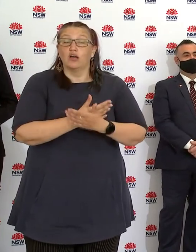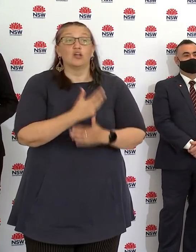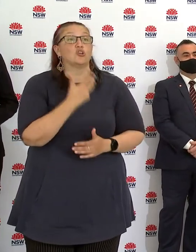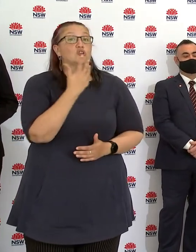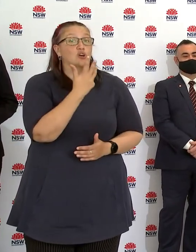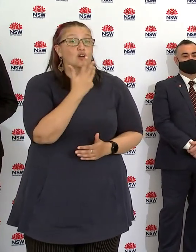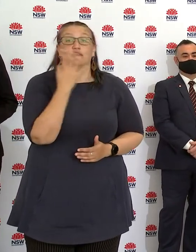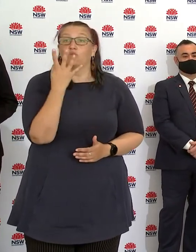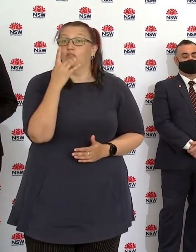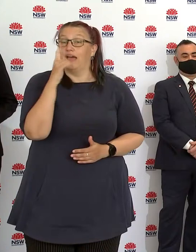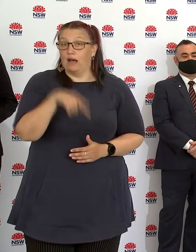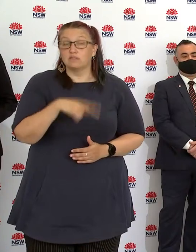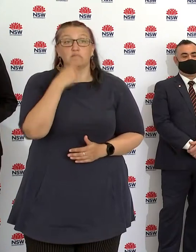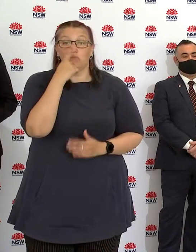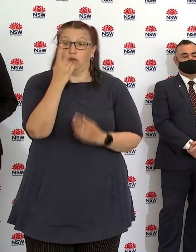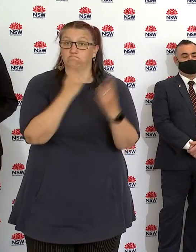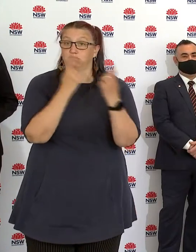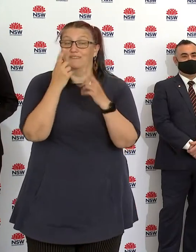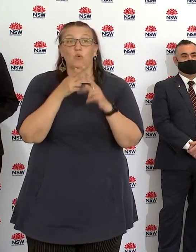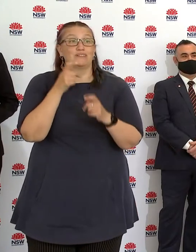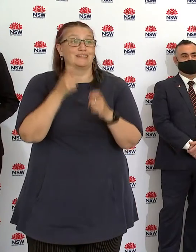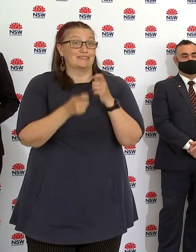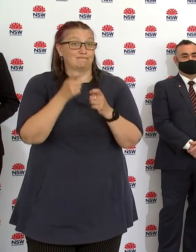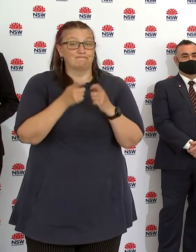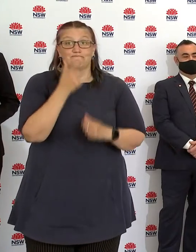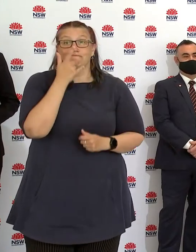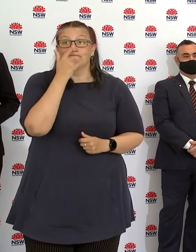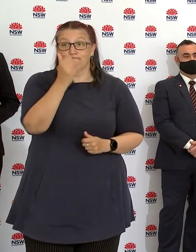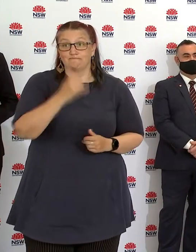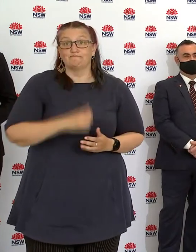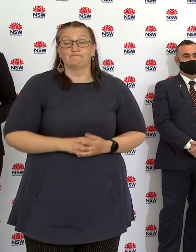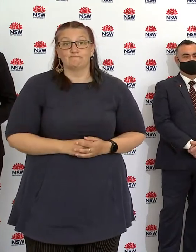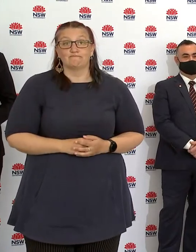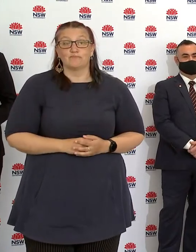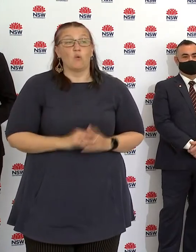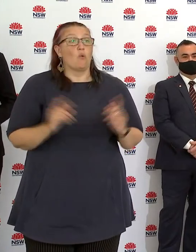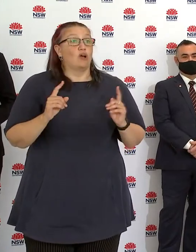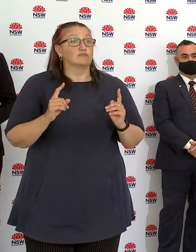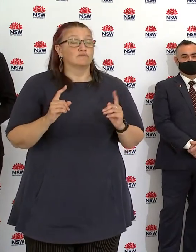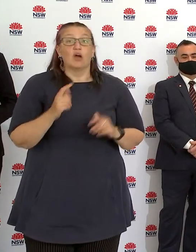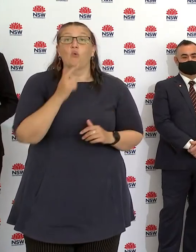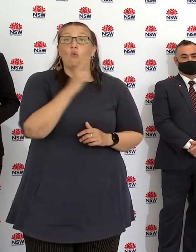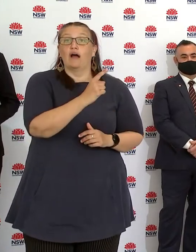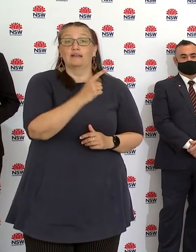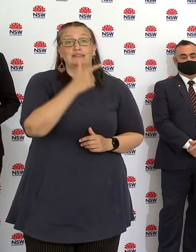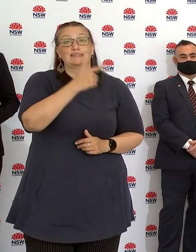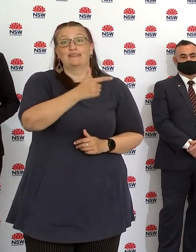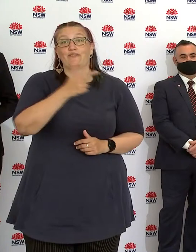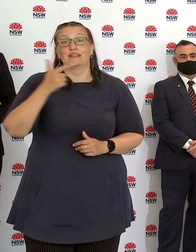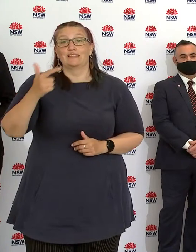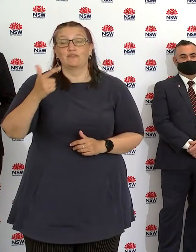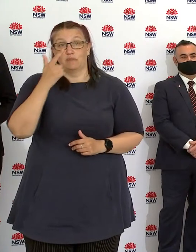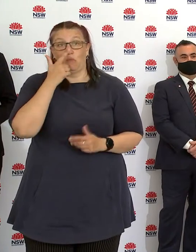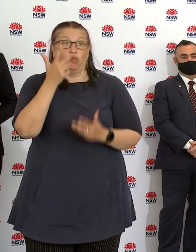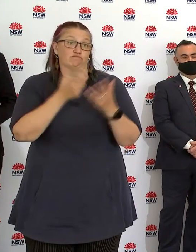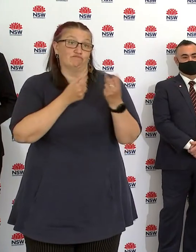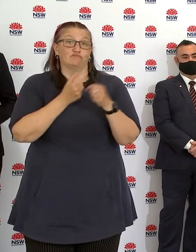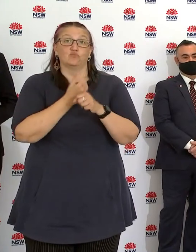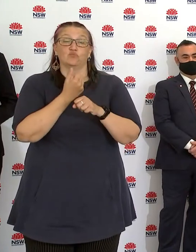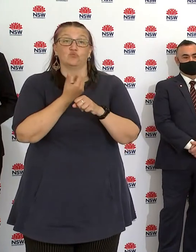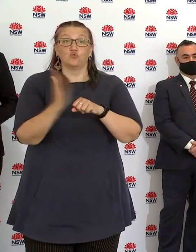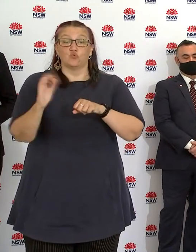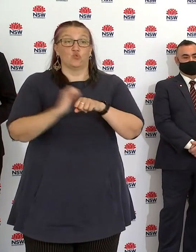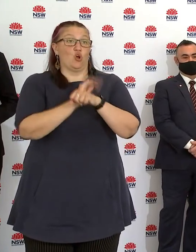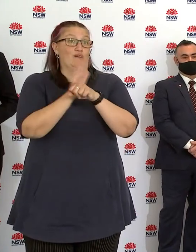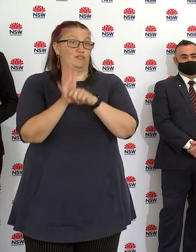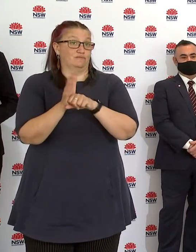and we need that to continue. Unfortunately, we had 177 new cases of community transmission, 46 of these were